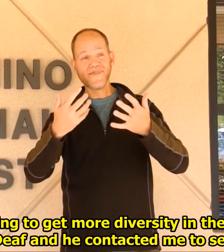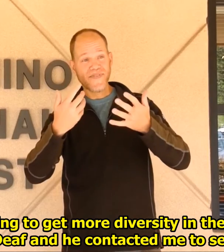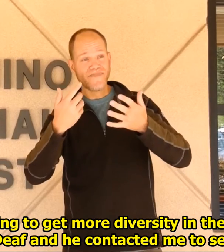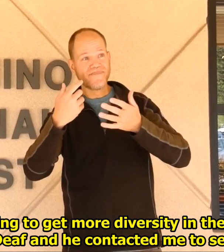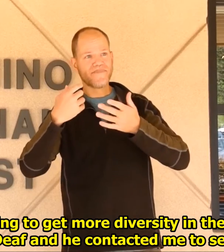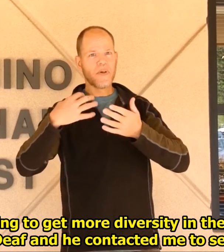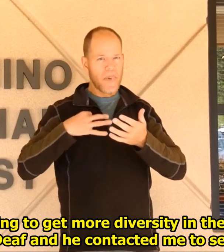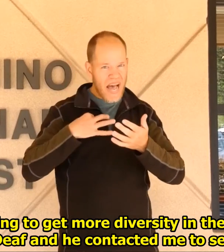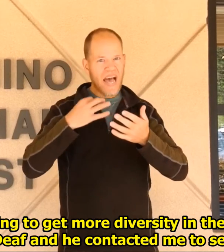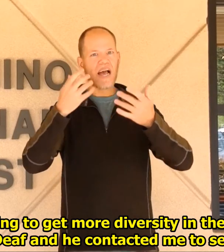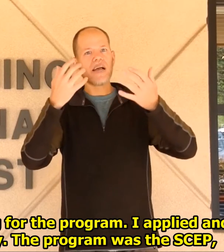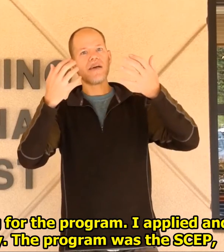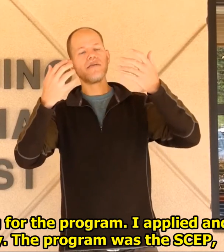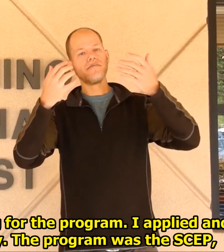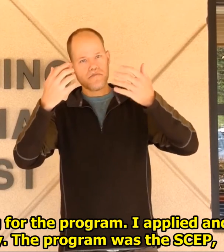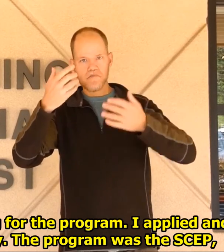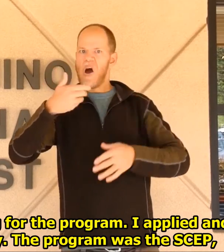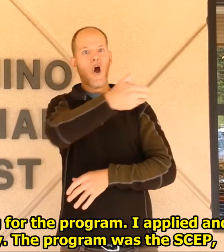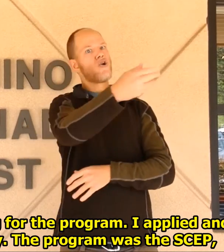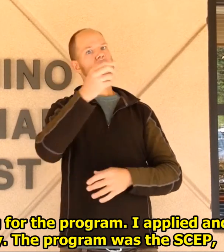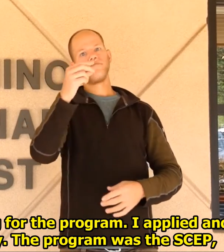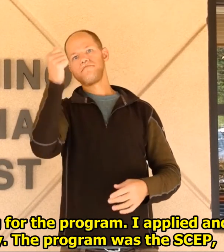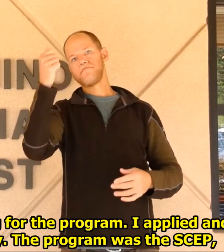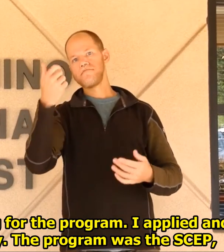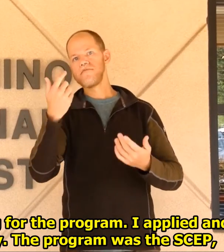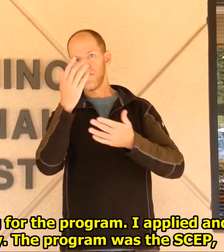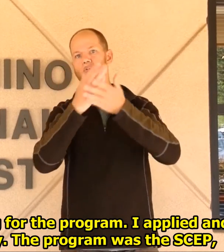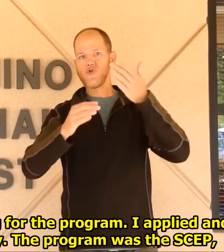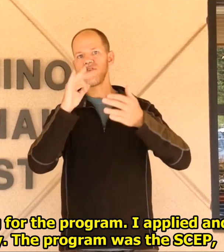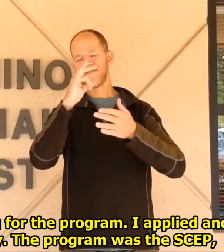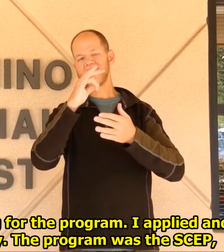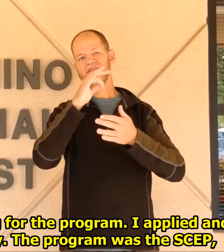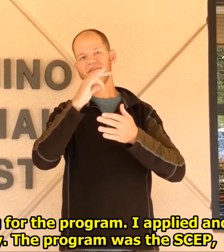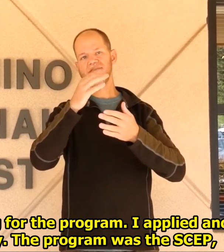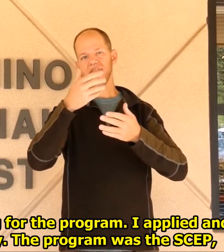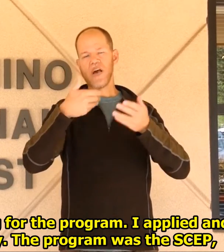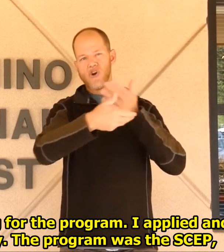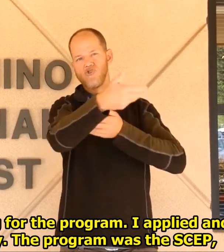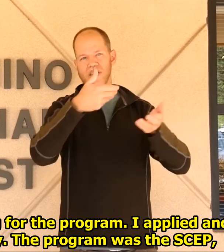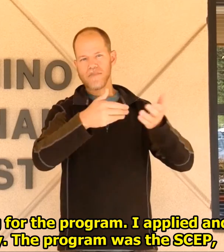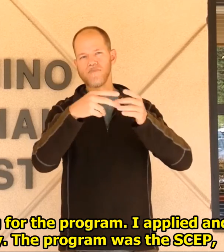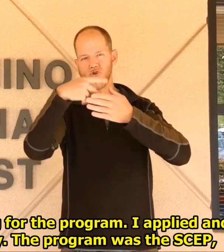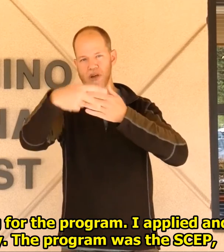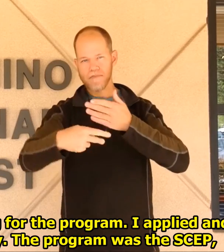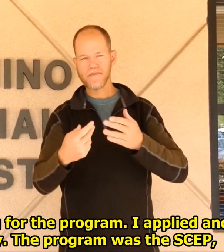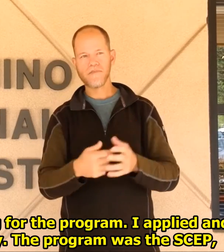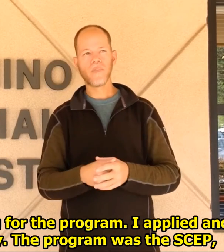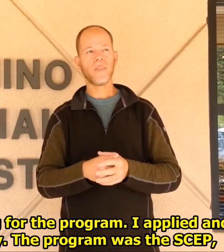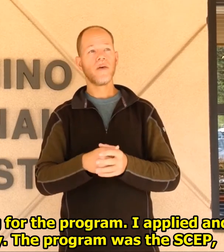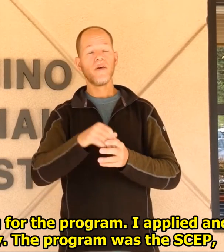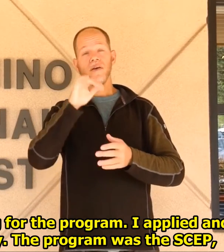contacted me to see if I was interested in applying for the program. I applied and I was accepted right away.